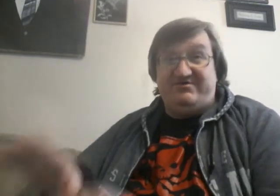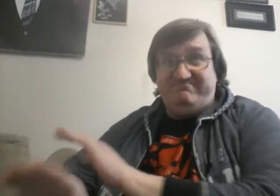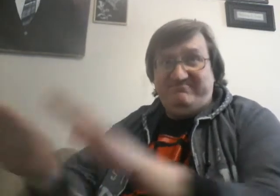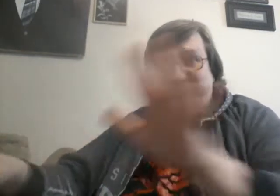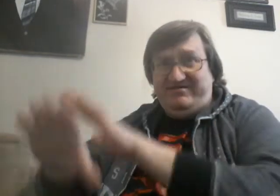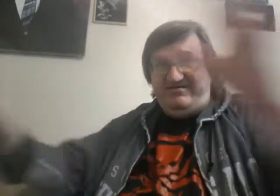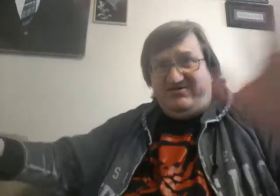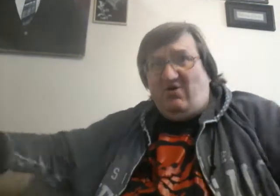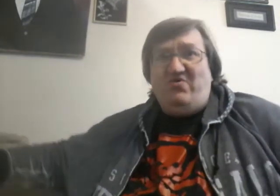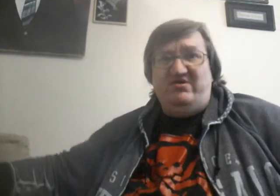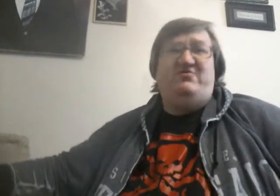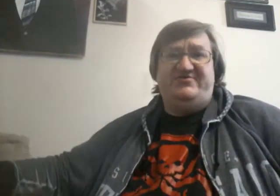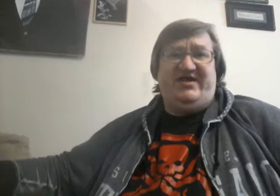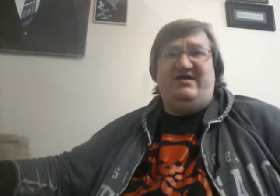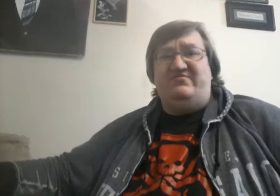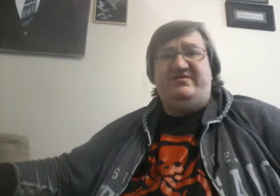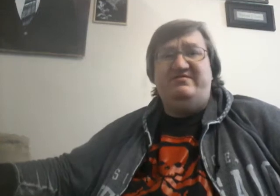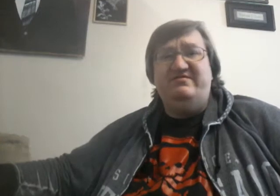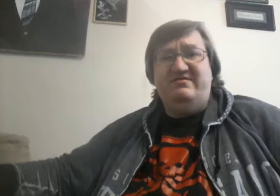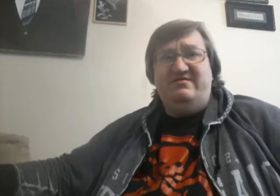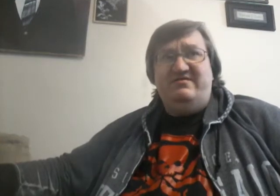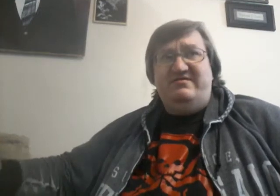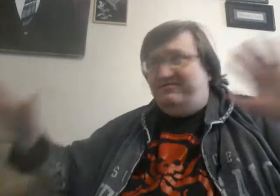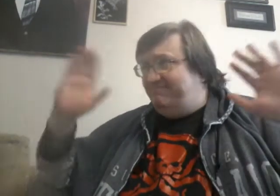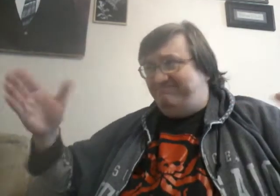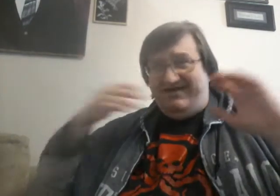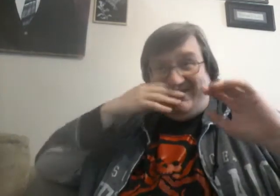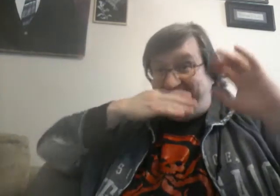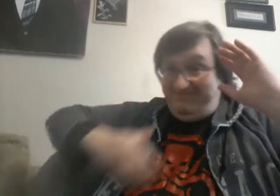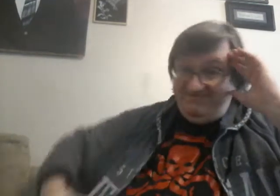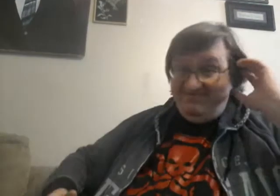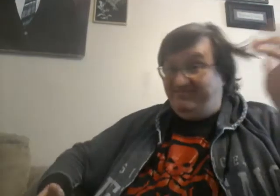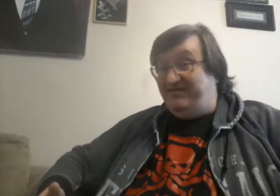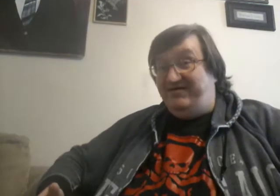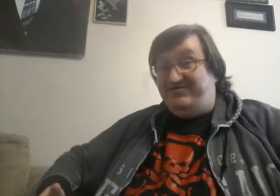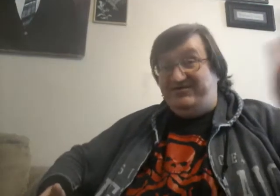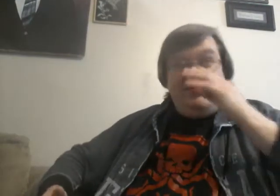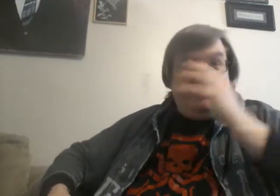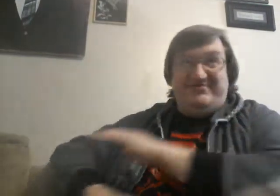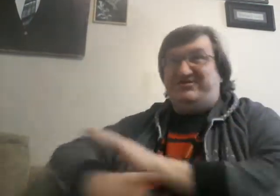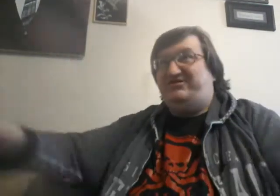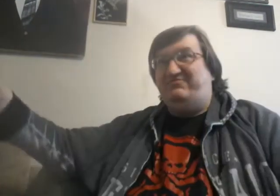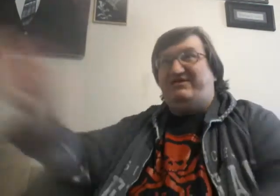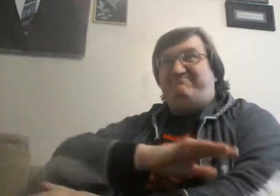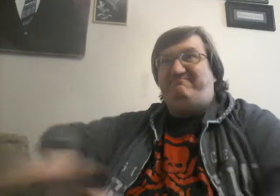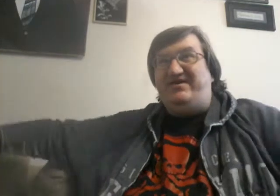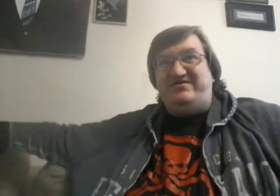to control the whole town. I mean, seriously, she was like basically